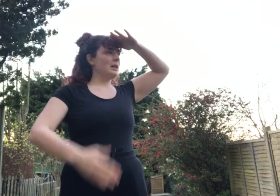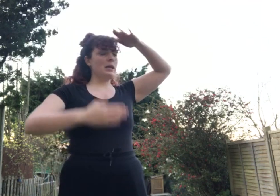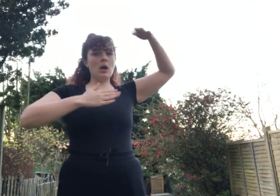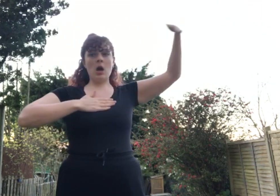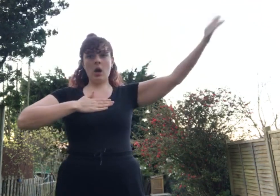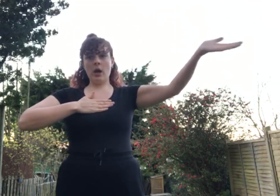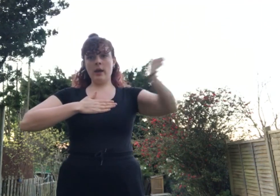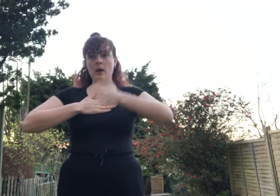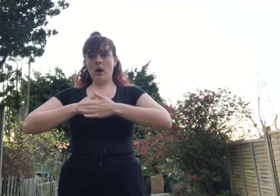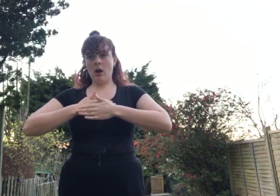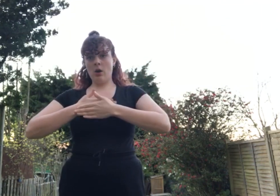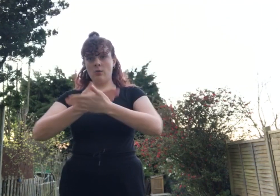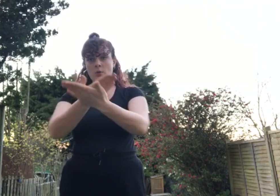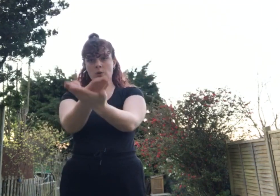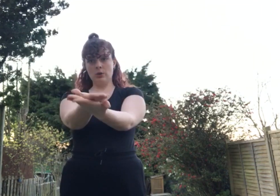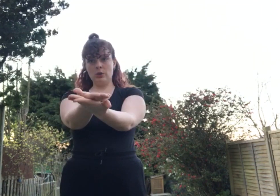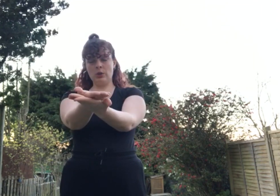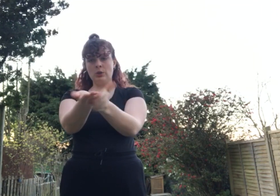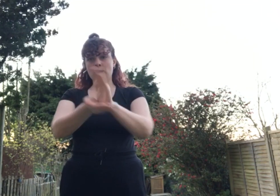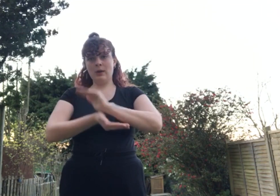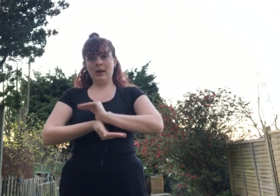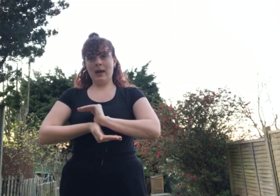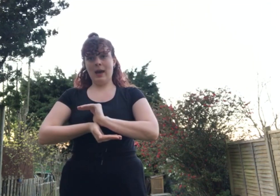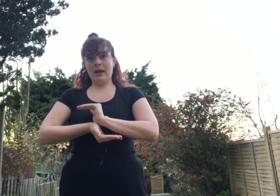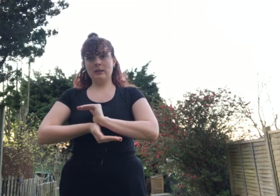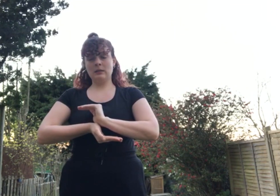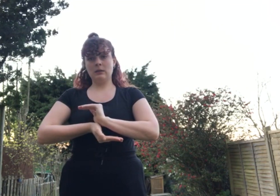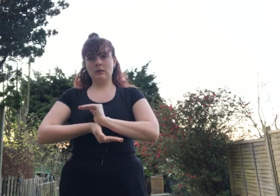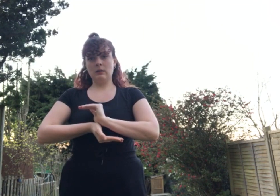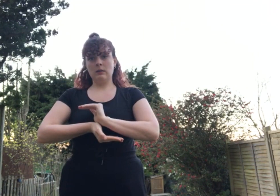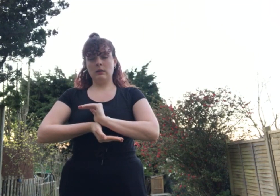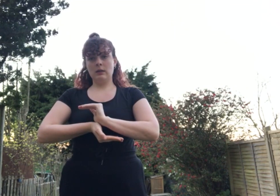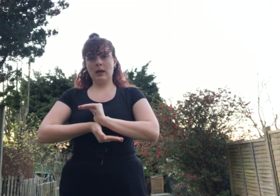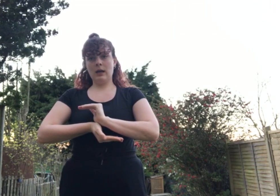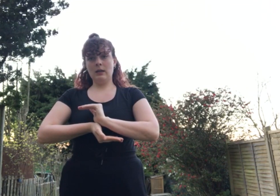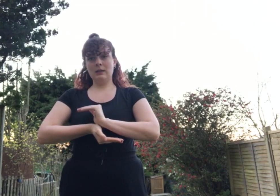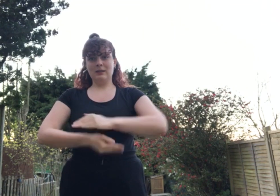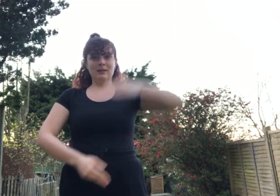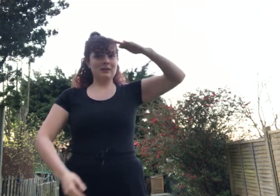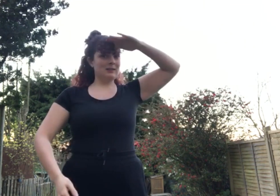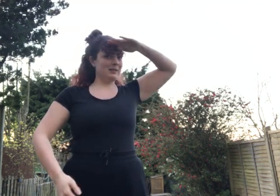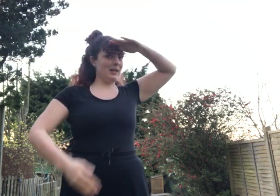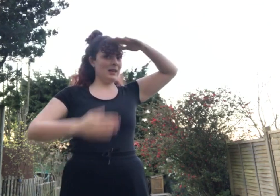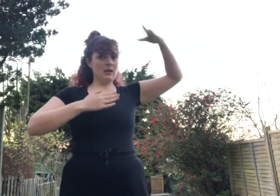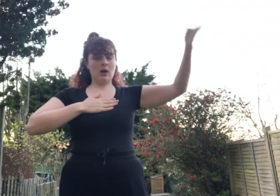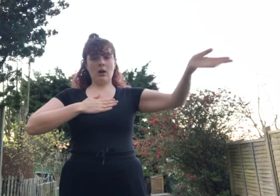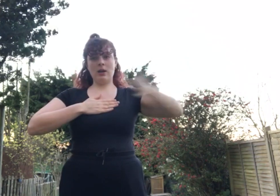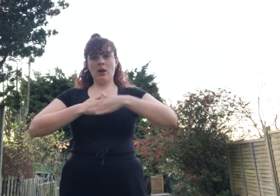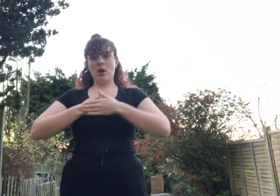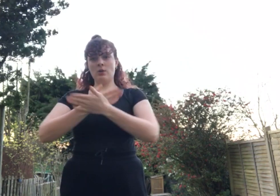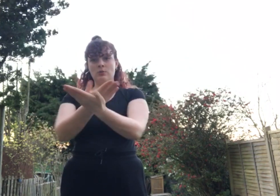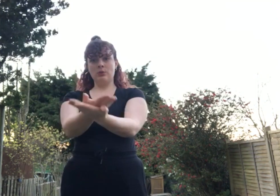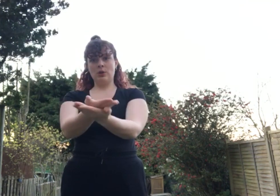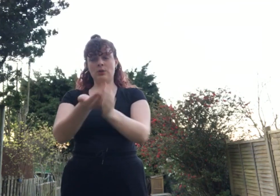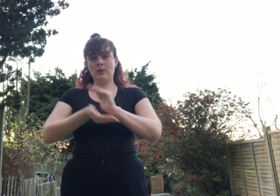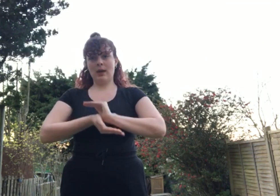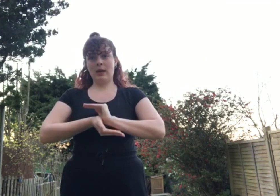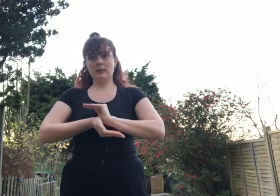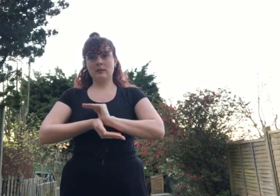I, O, U, S. Okay? C, I, O, U, S.